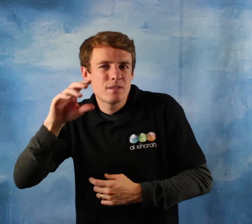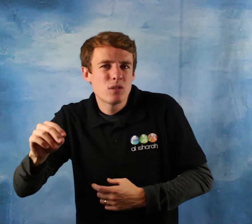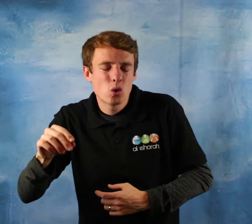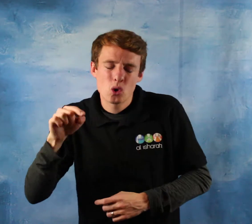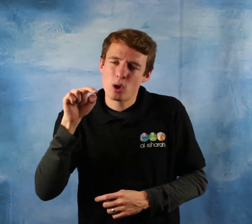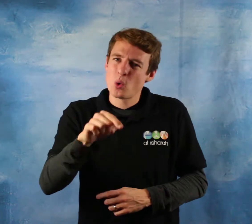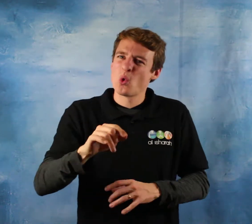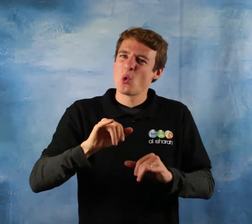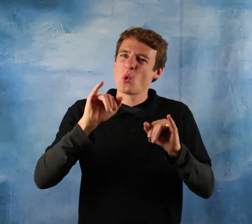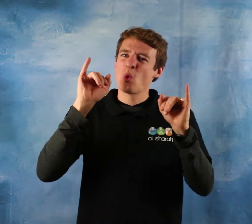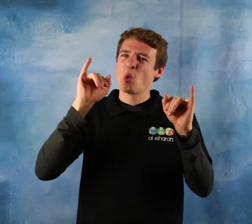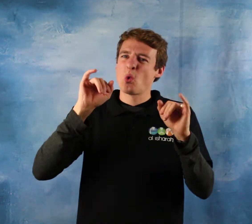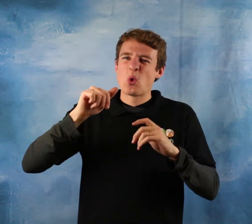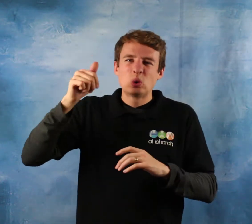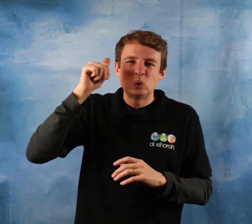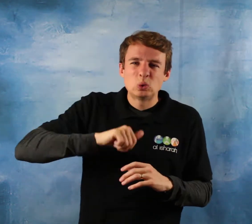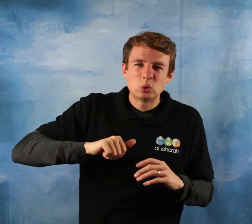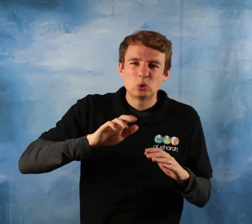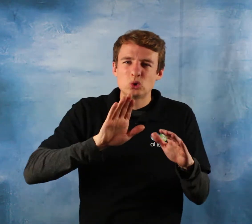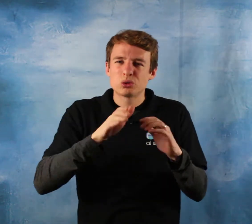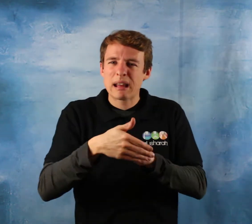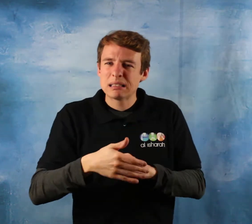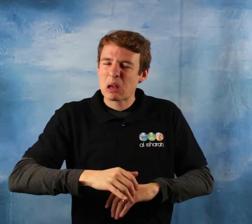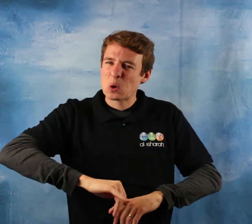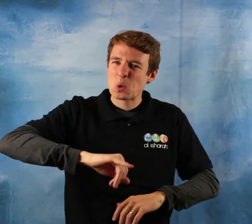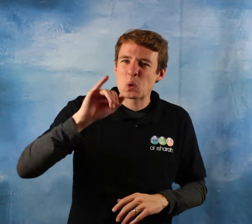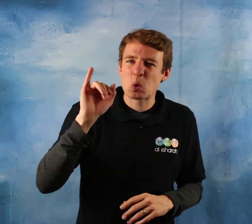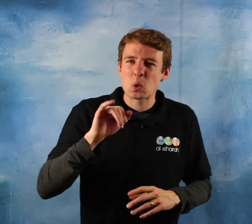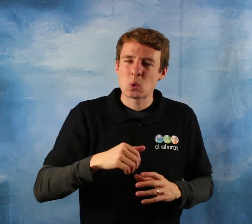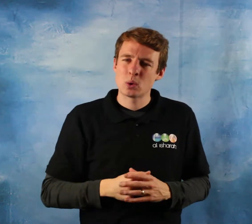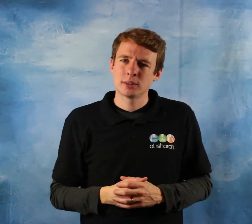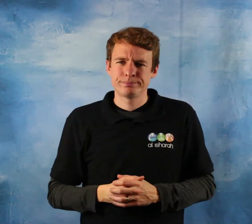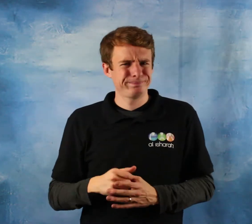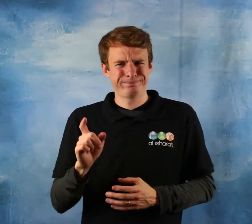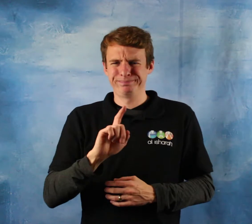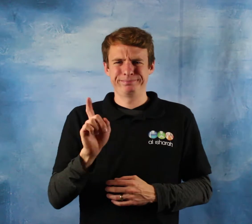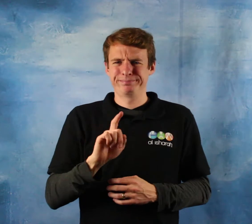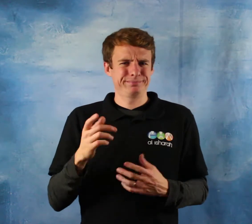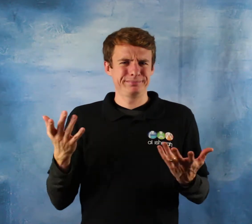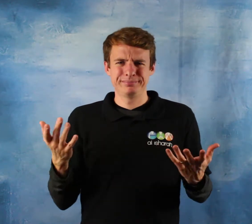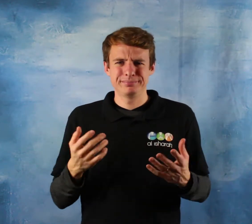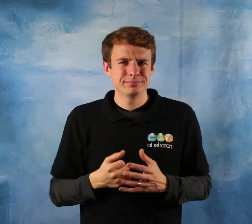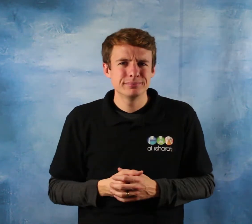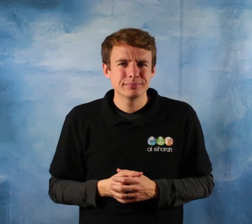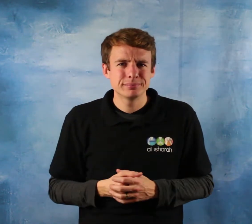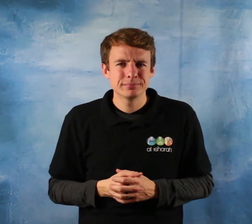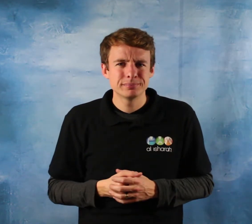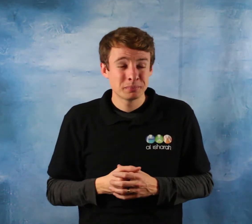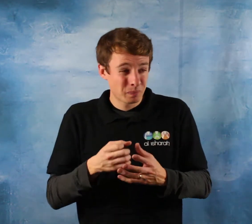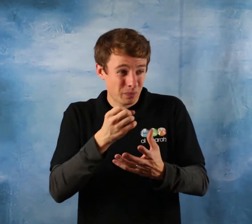come to this mosque and other mosques complaining of abusive husbands complaining that their families are abroad or in another city and